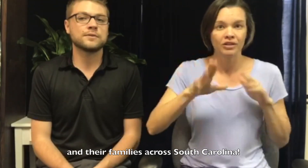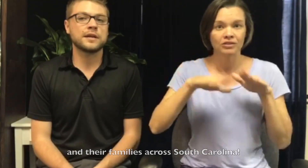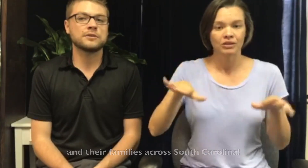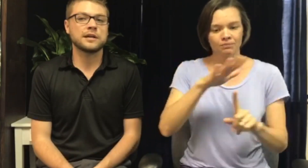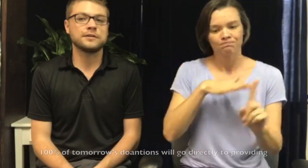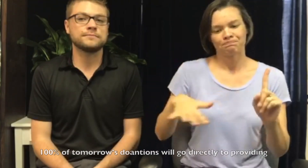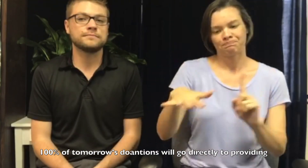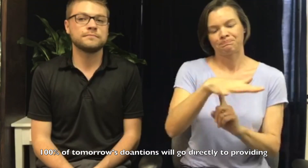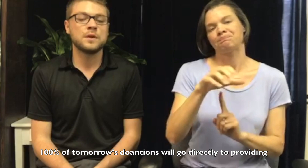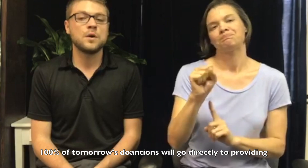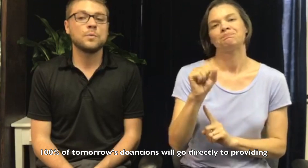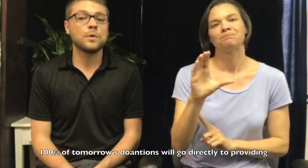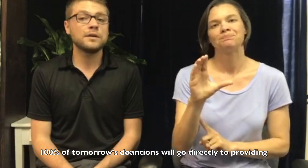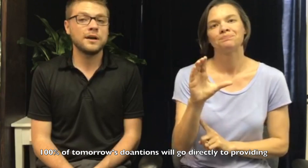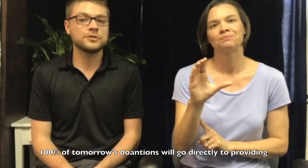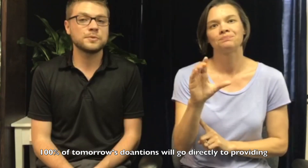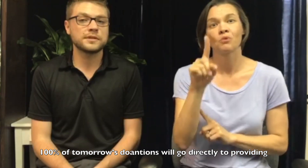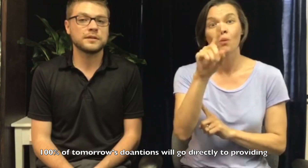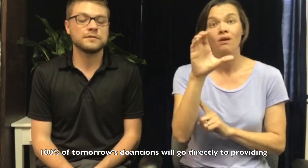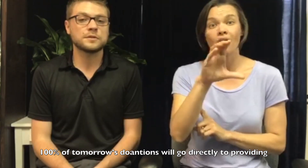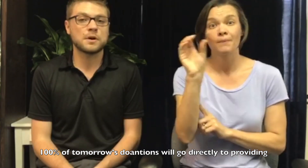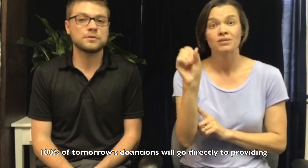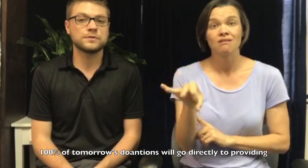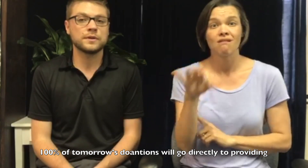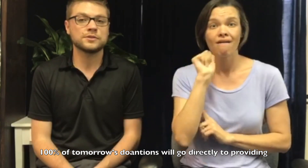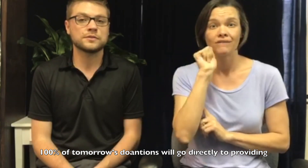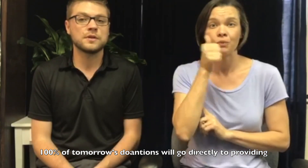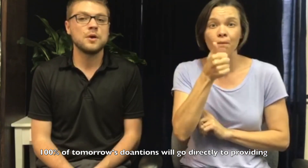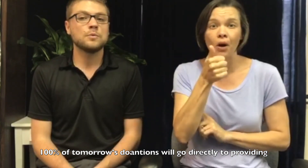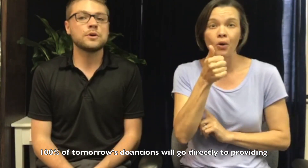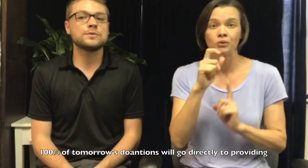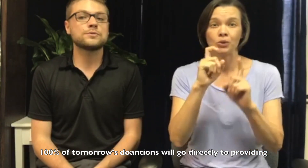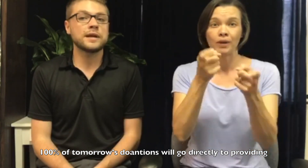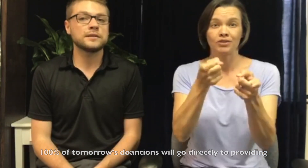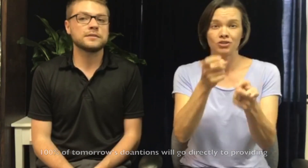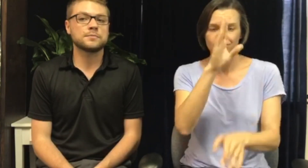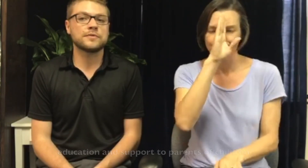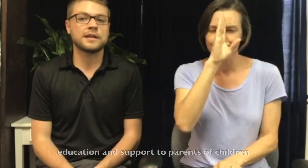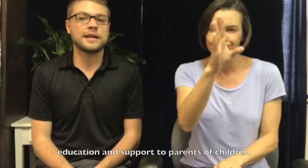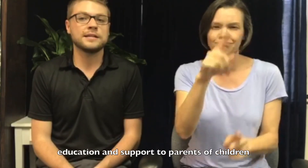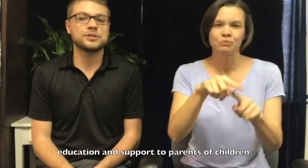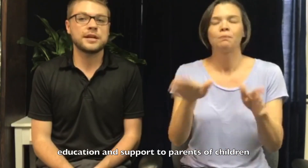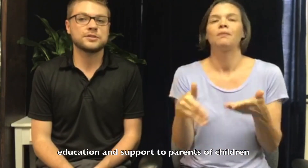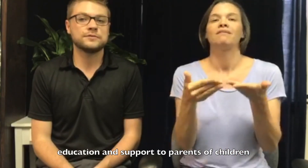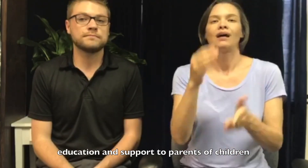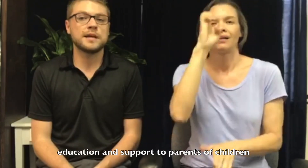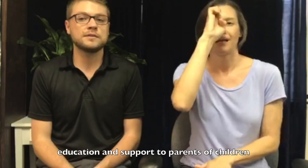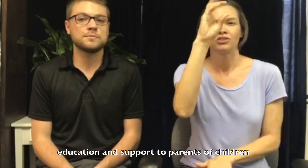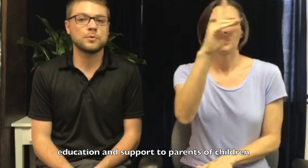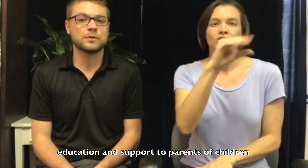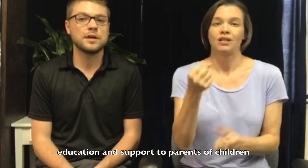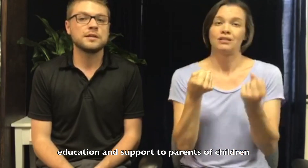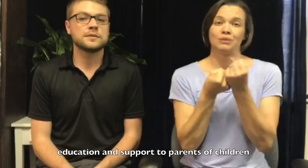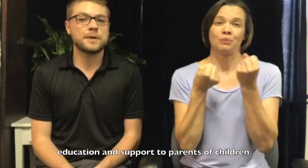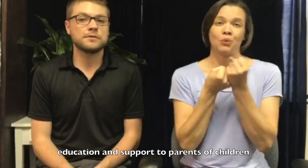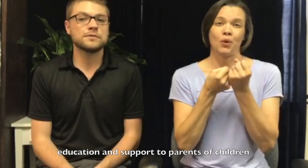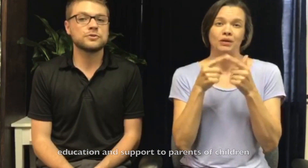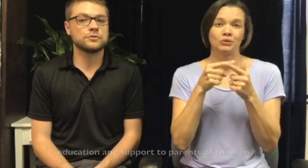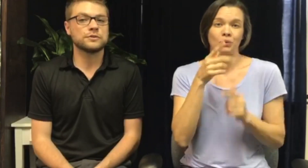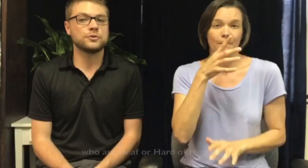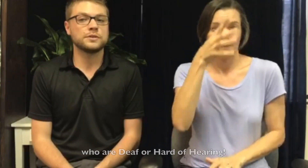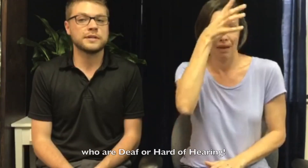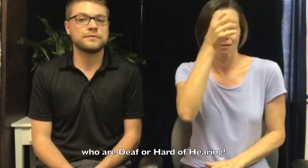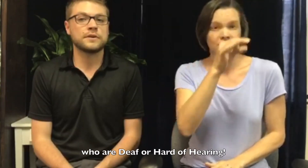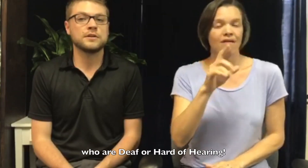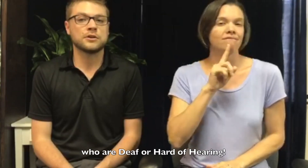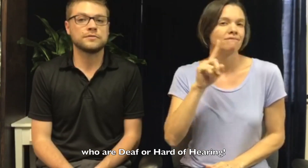across South Carolina. 100% of tomorrow's donations will go directly to providing education and support to parents